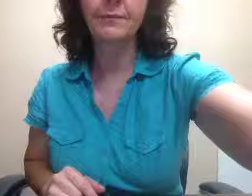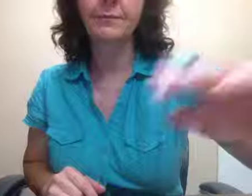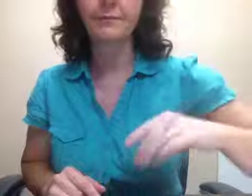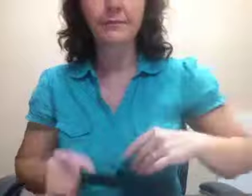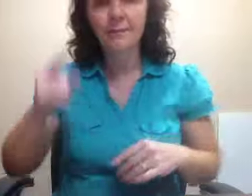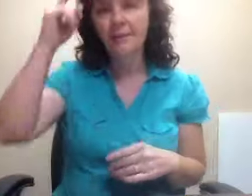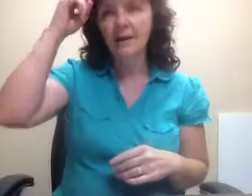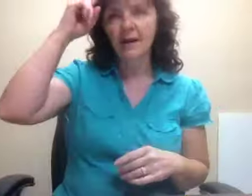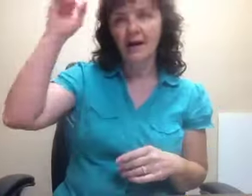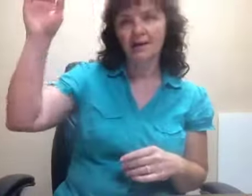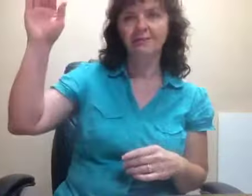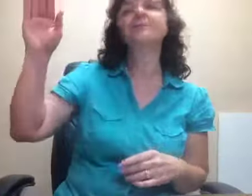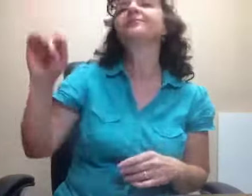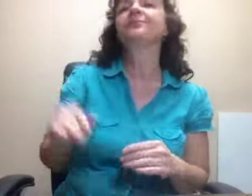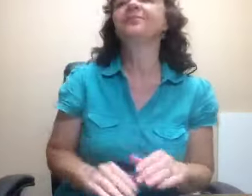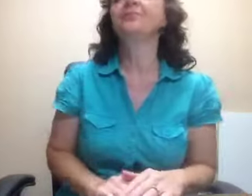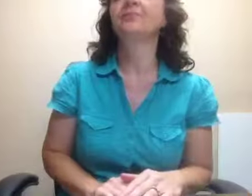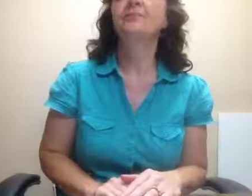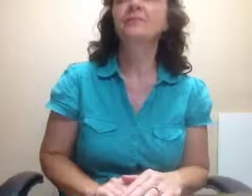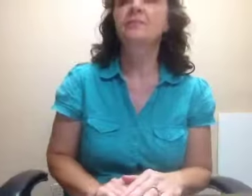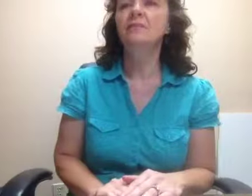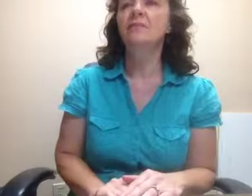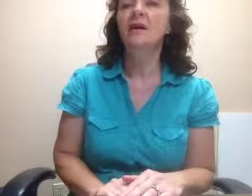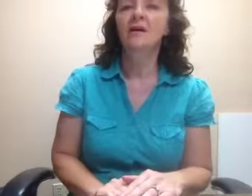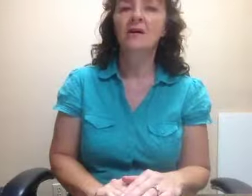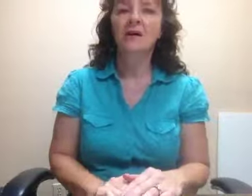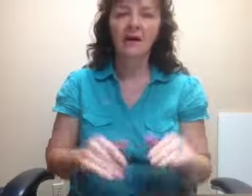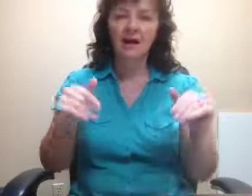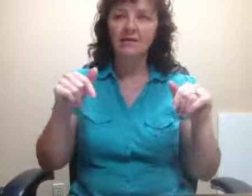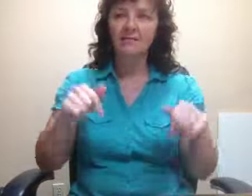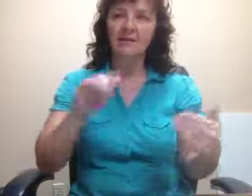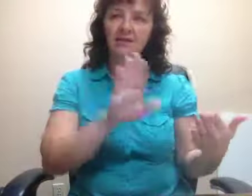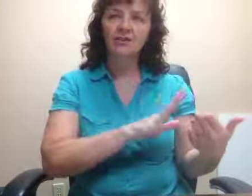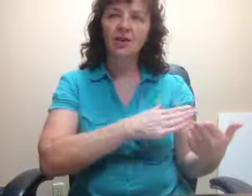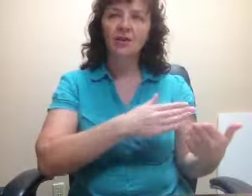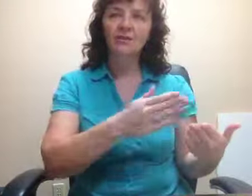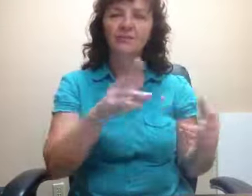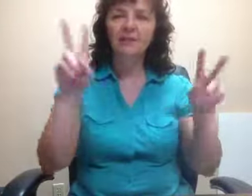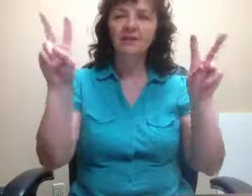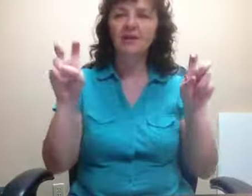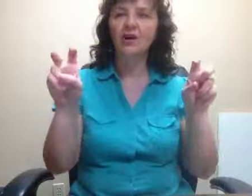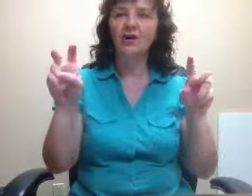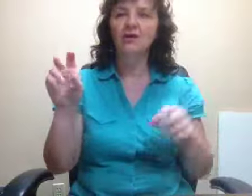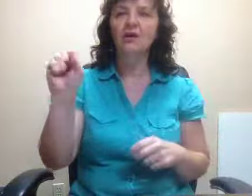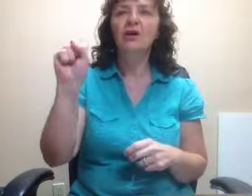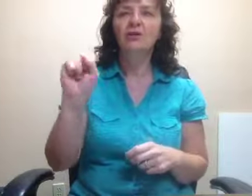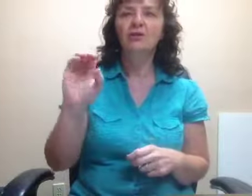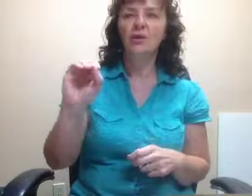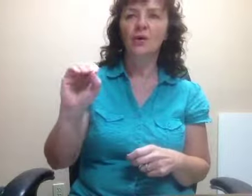Hi. Okay, this song is called So